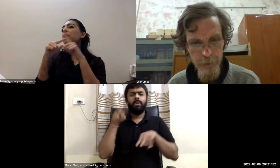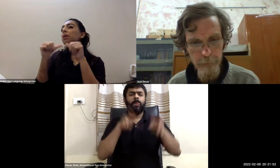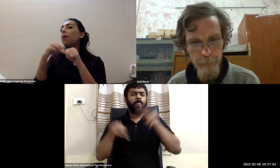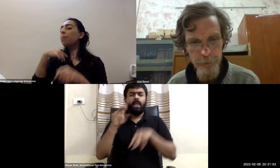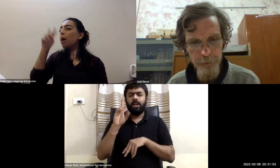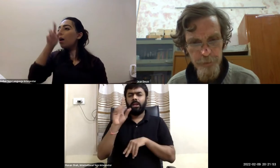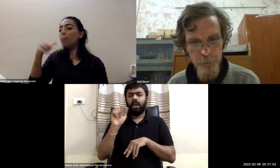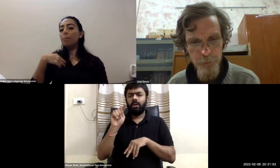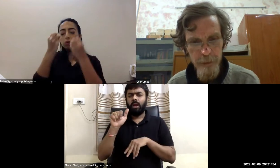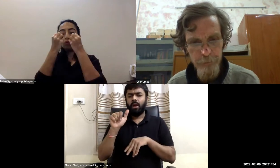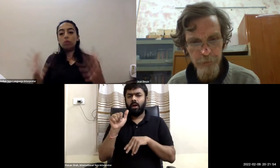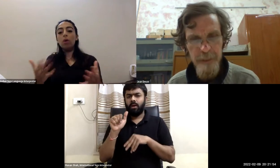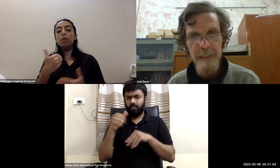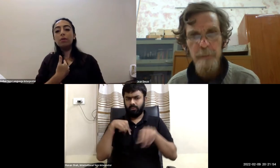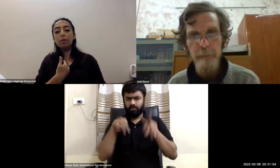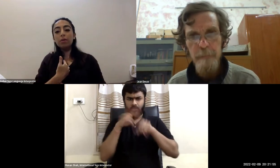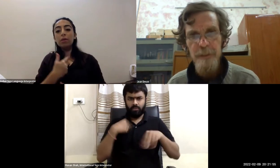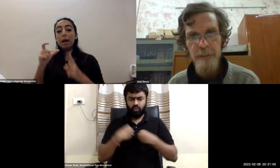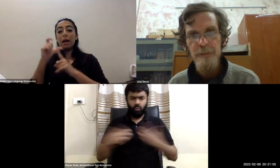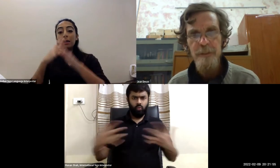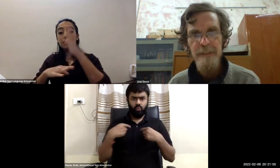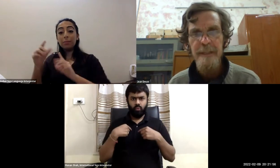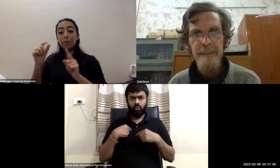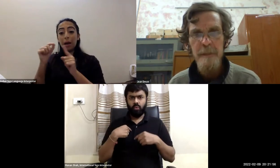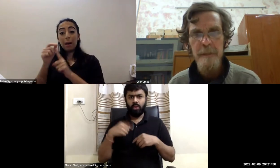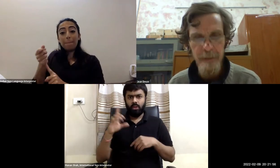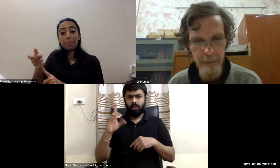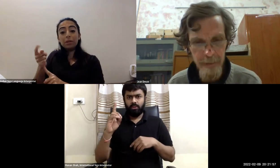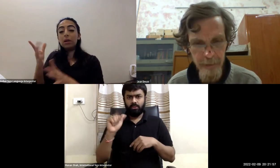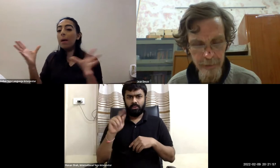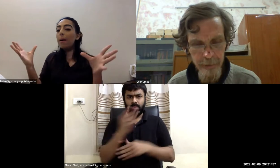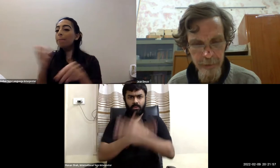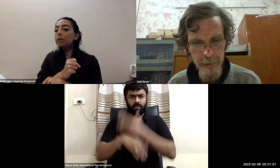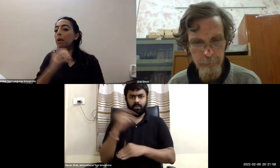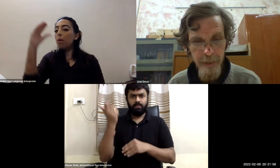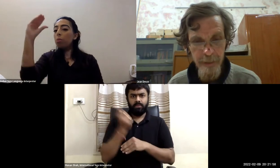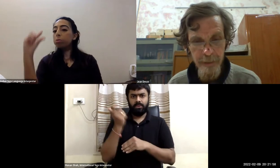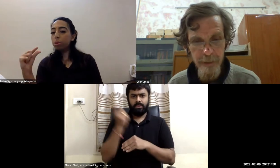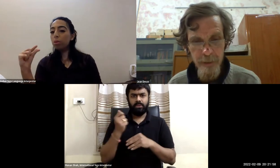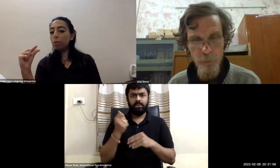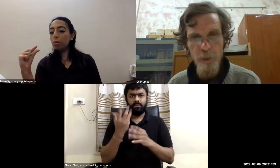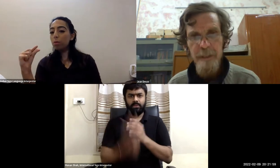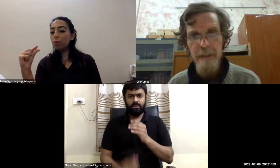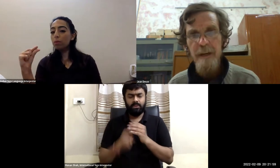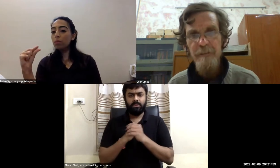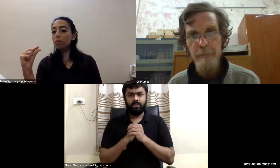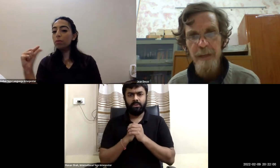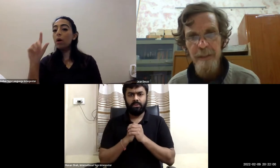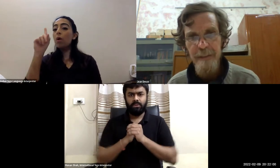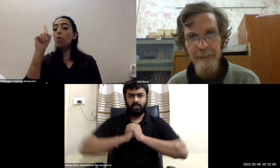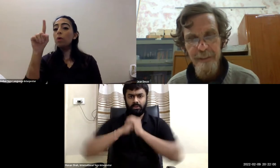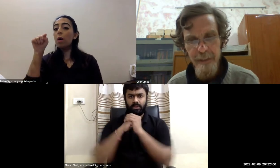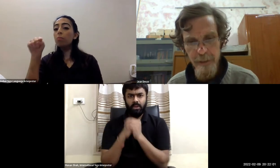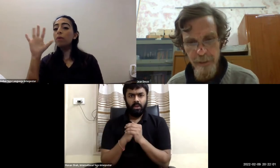of persons who benefit from disability pensions in this nscp is barely one and a half